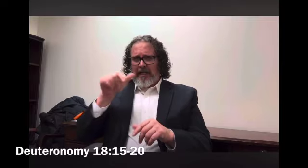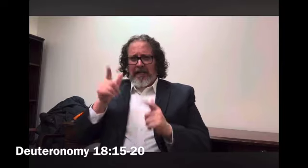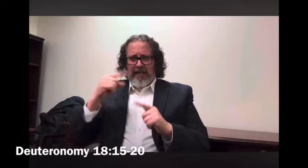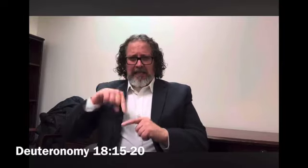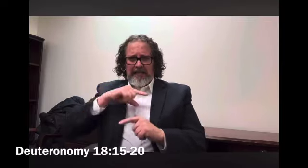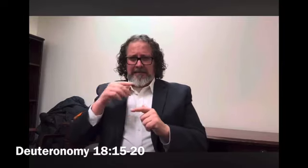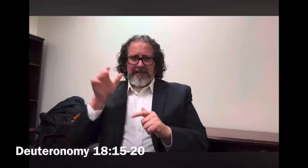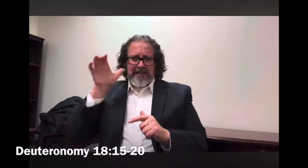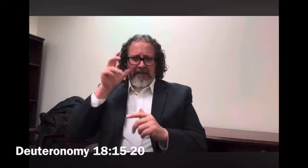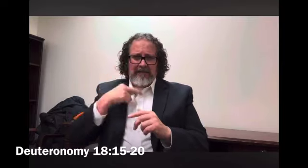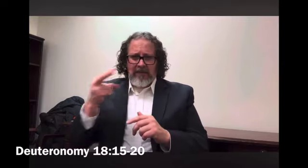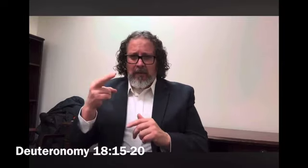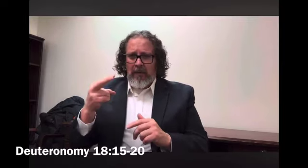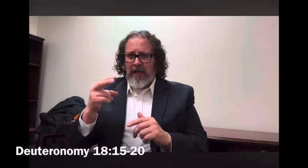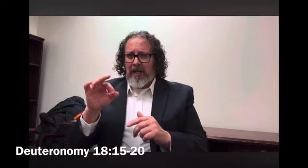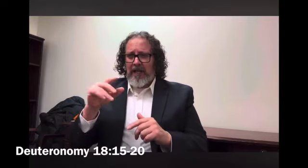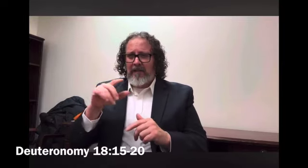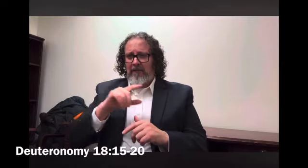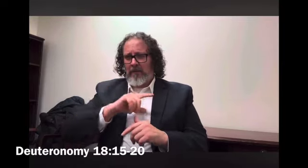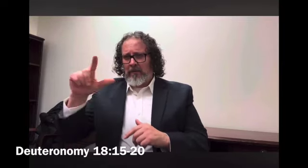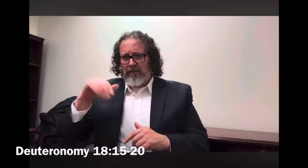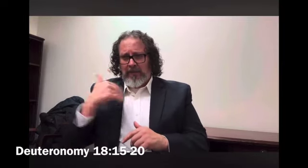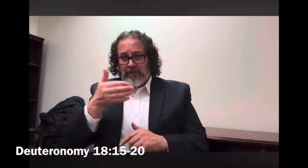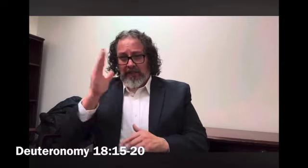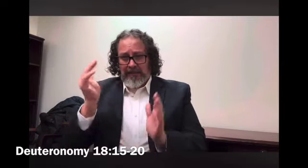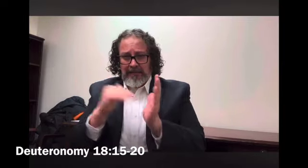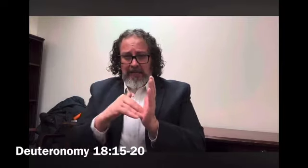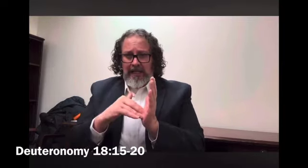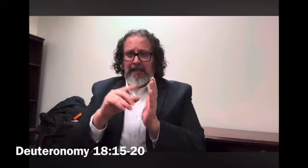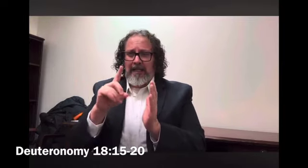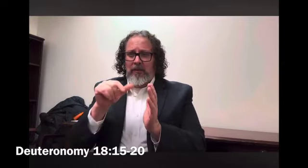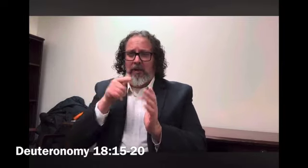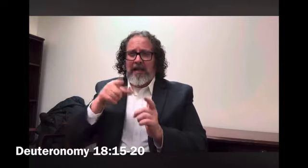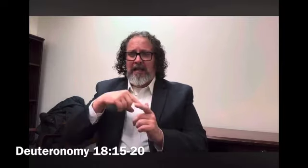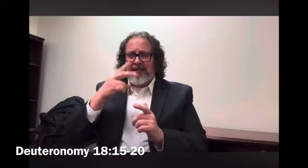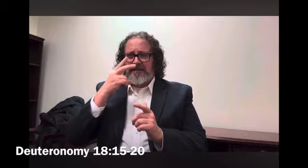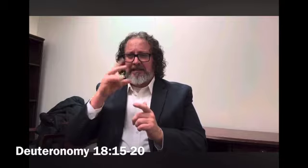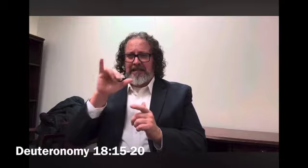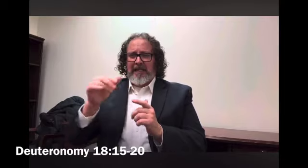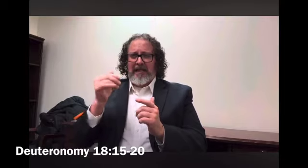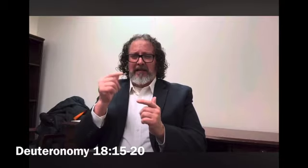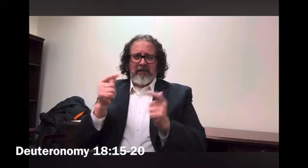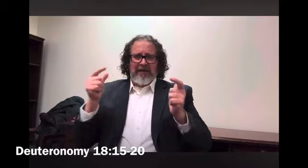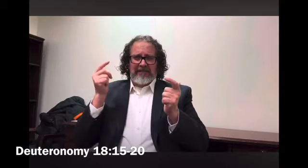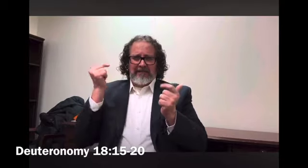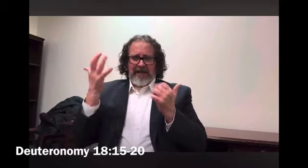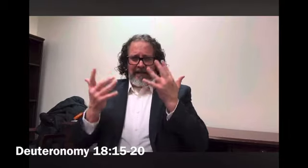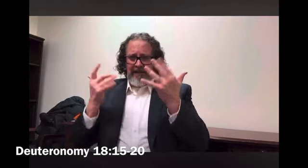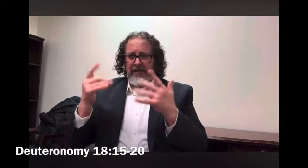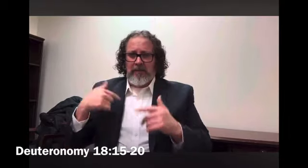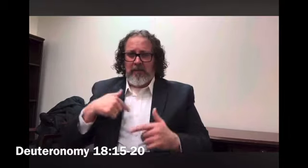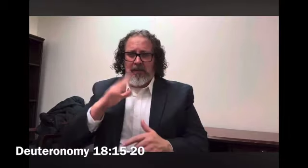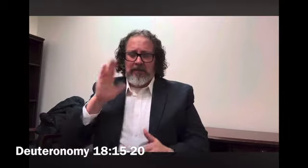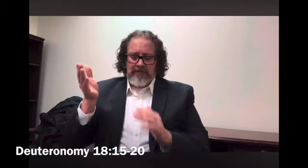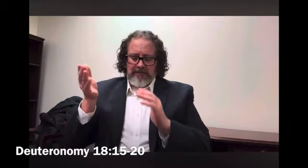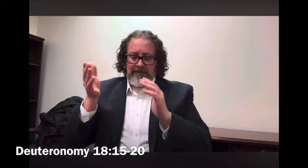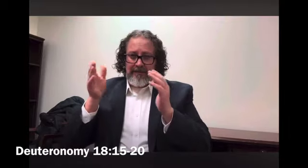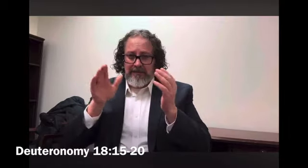Lord our God nor see this great fire anymore lest we die and the Lord